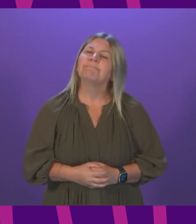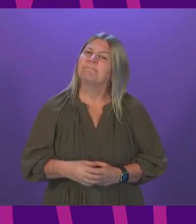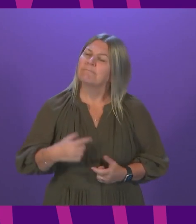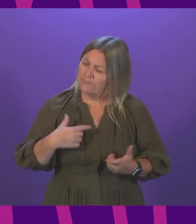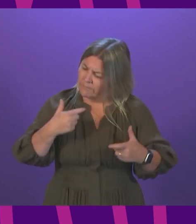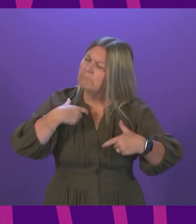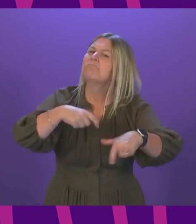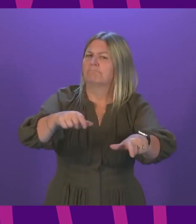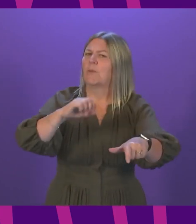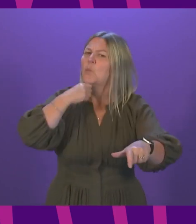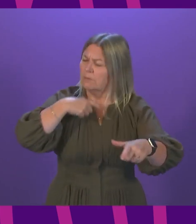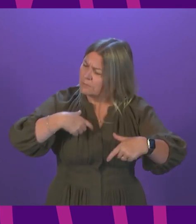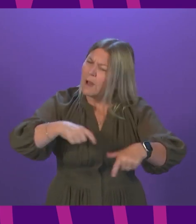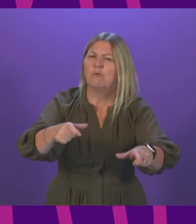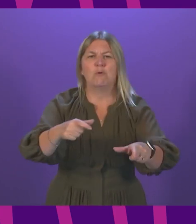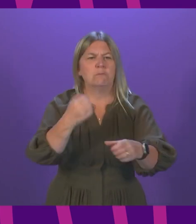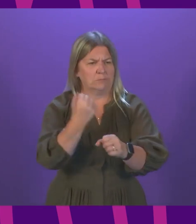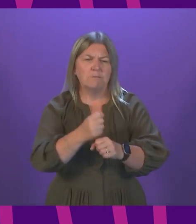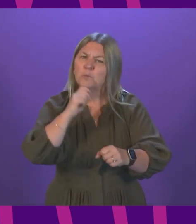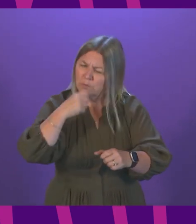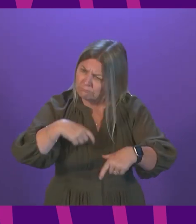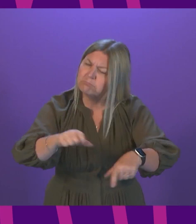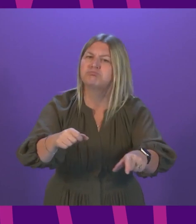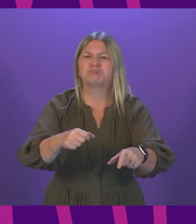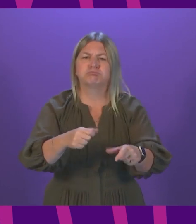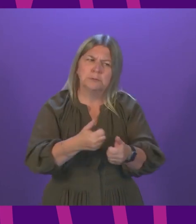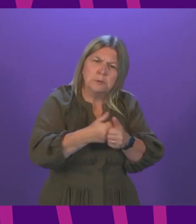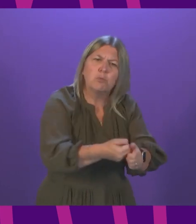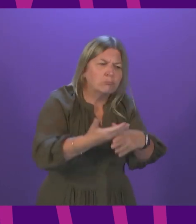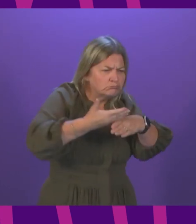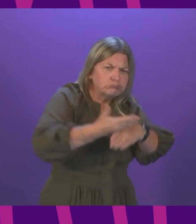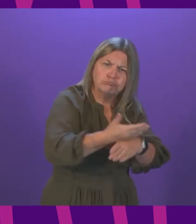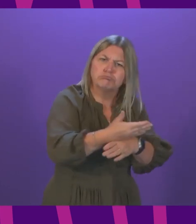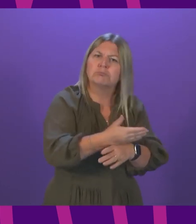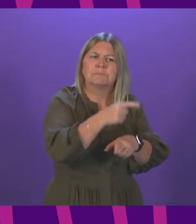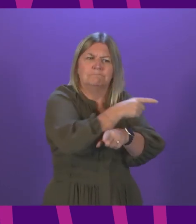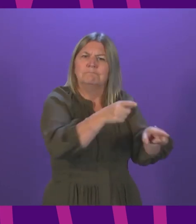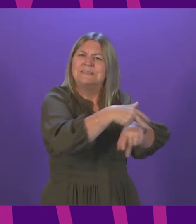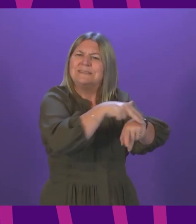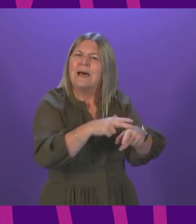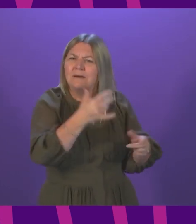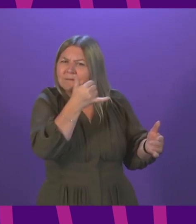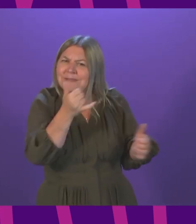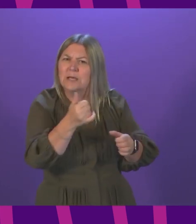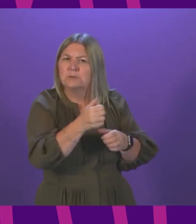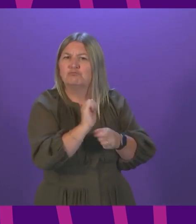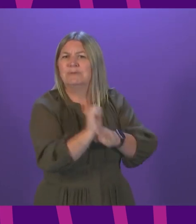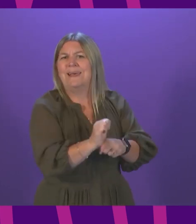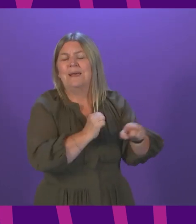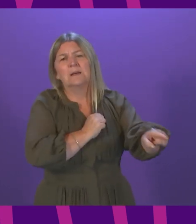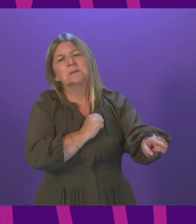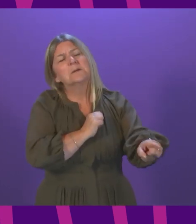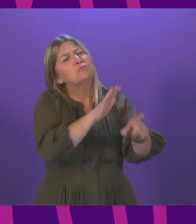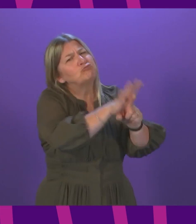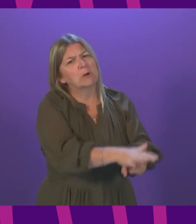everything possible and appropriate to support the hardworking staff at Test and Protect. What we're seeing is a system that has been under pressure. Performance